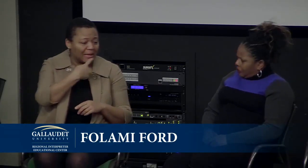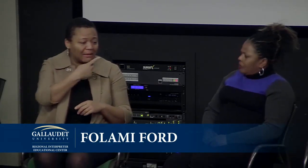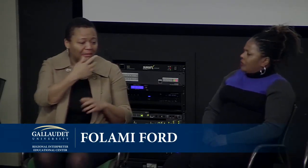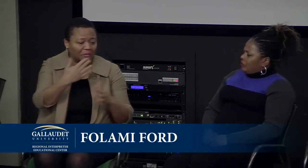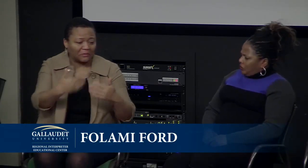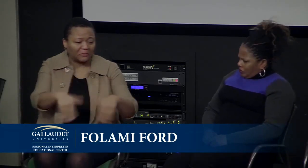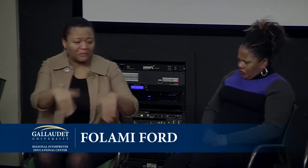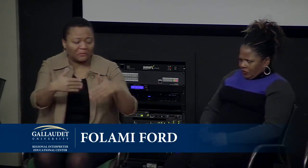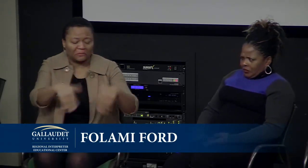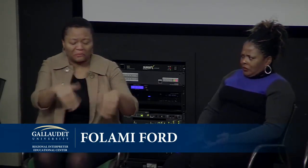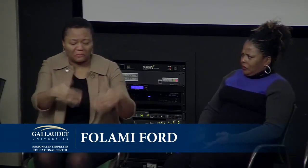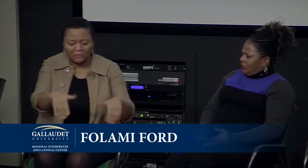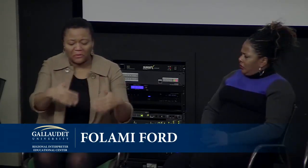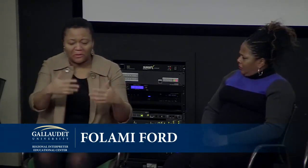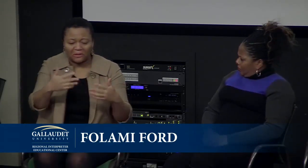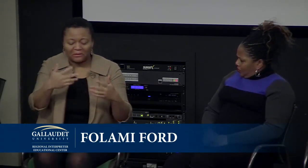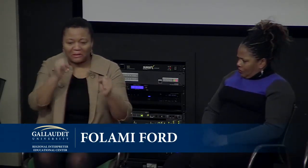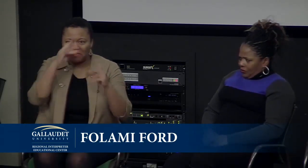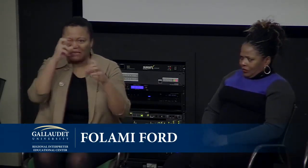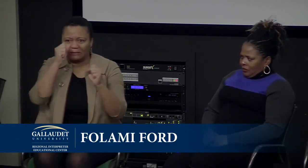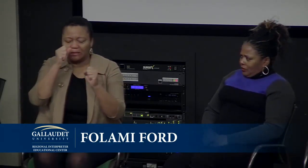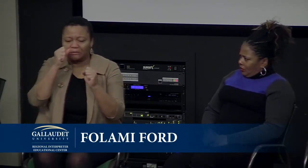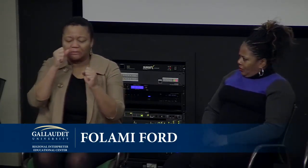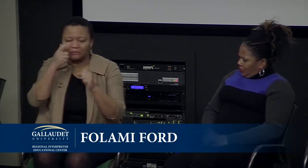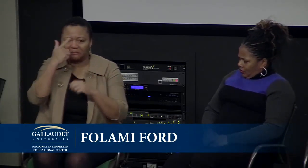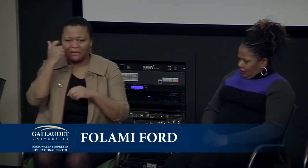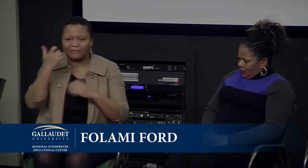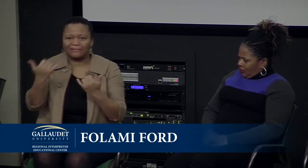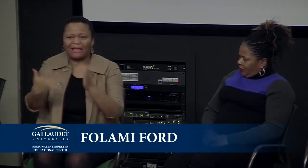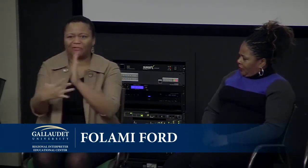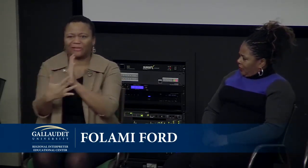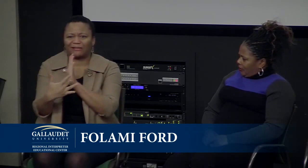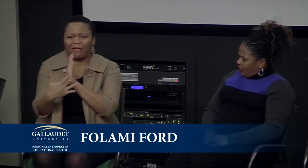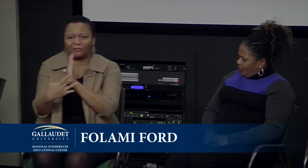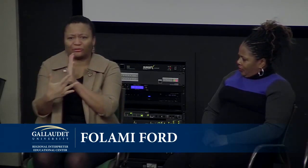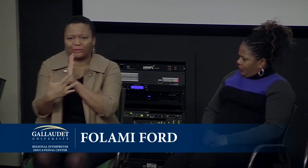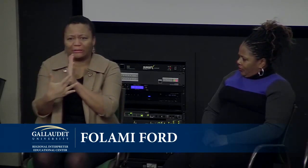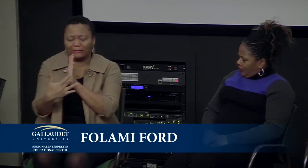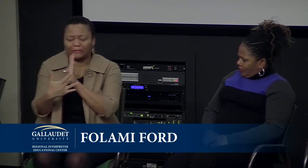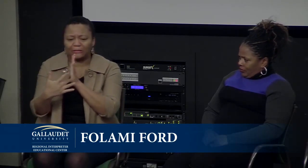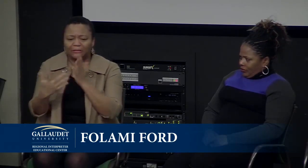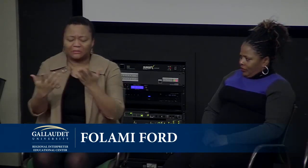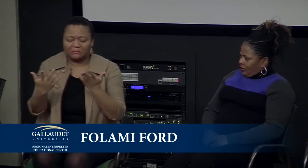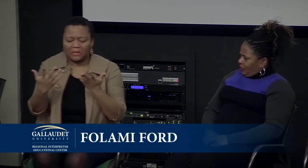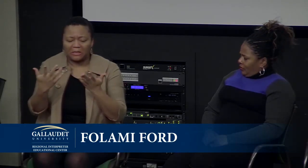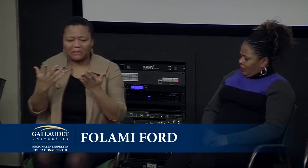has a tool kit and I have to tell you it's really amazing because now technology